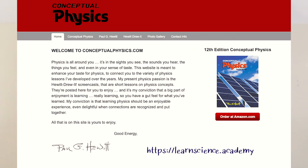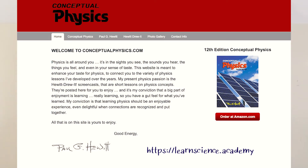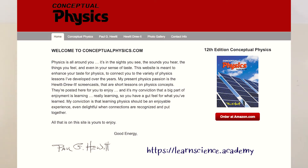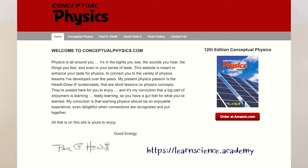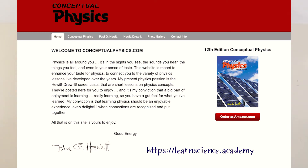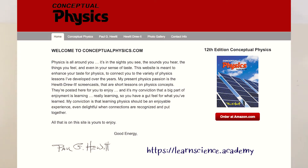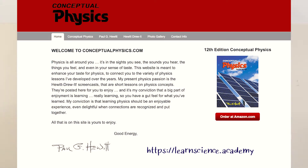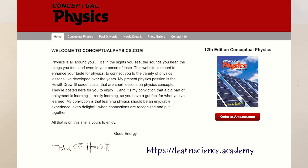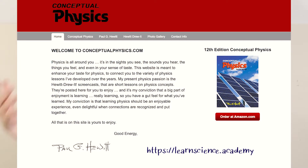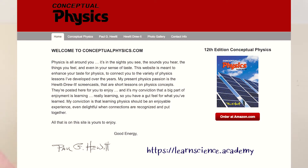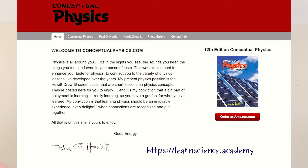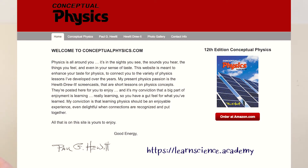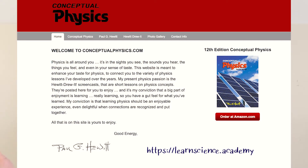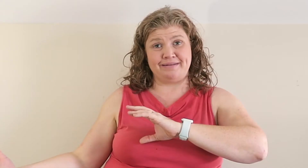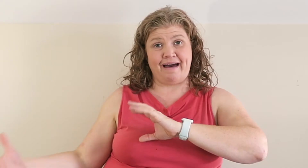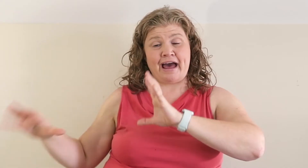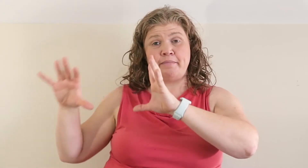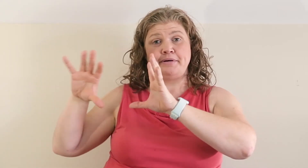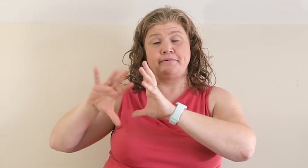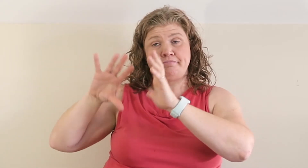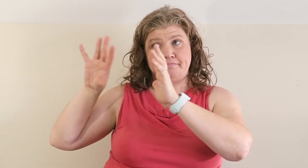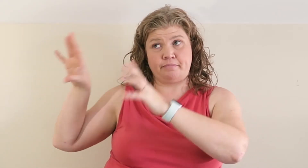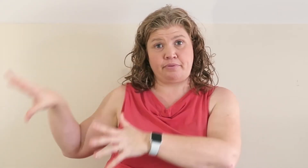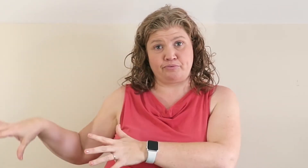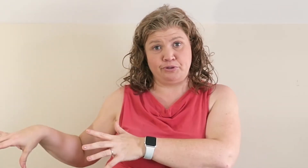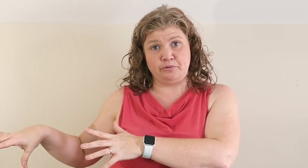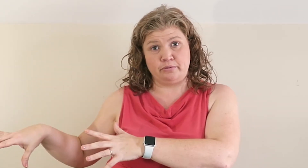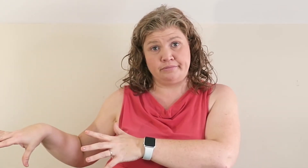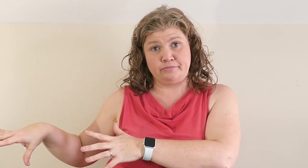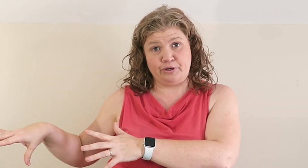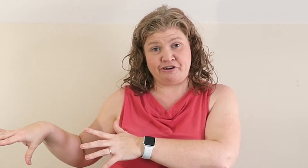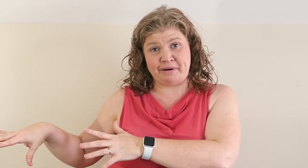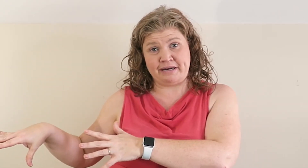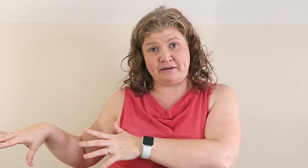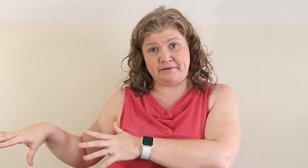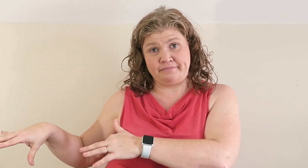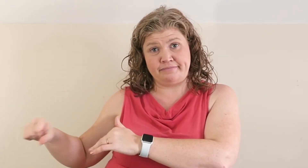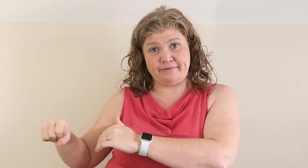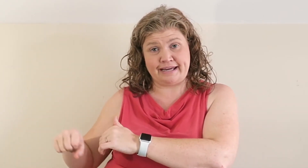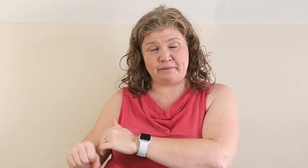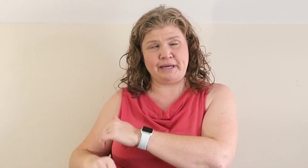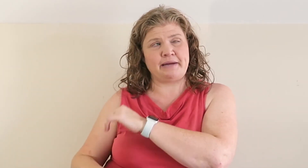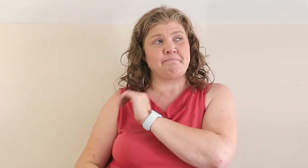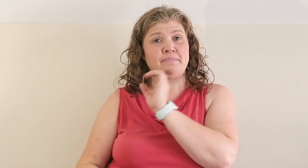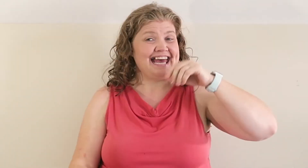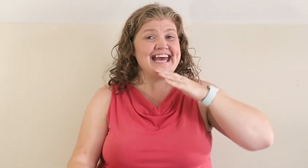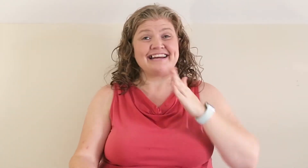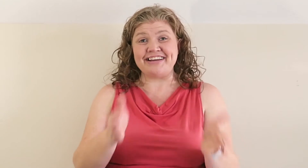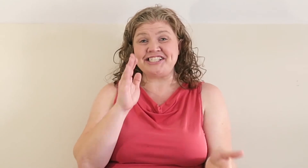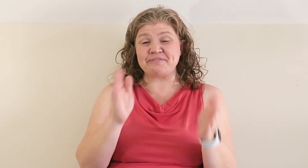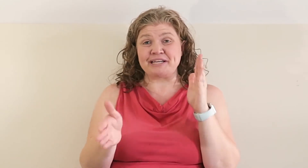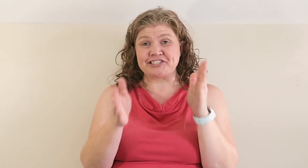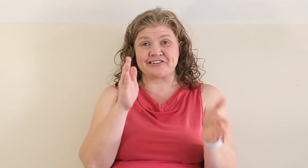other? But we wanted to do a lab through Walter Milded Academy again. Now each semester